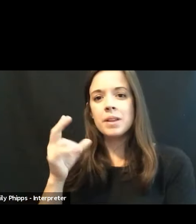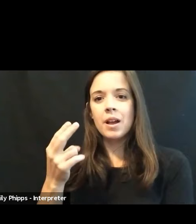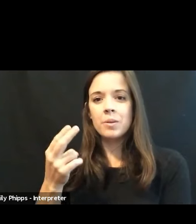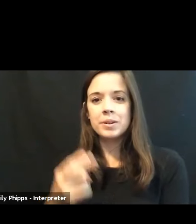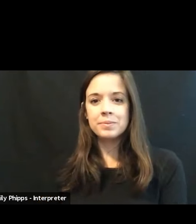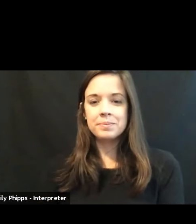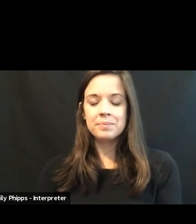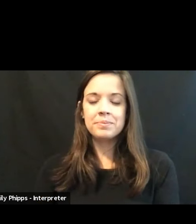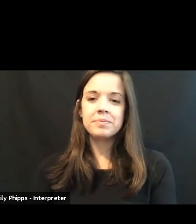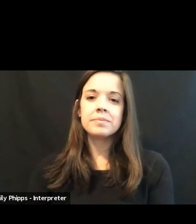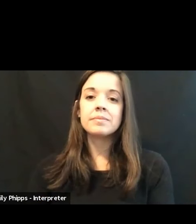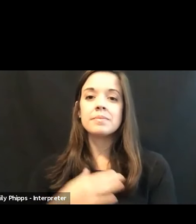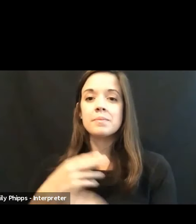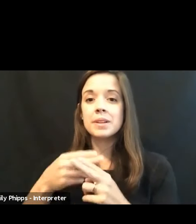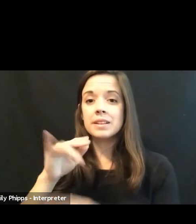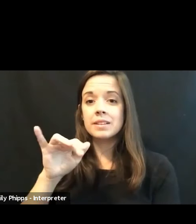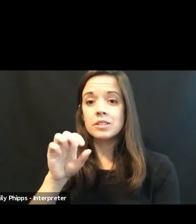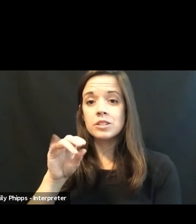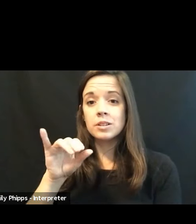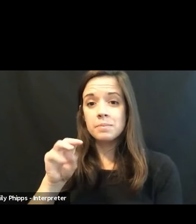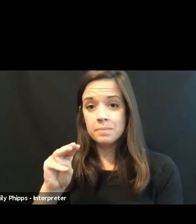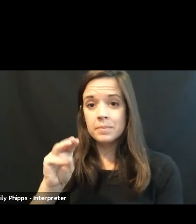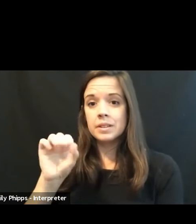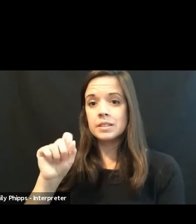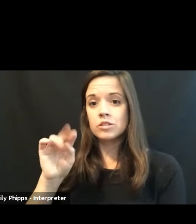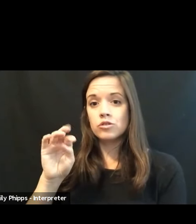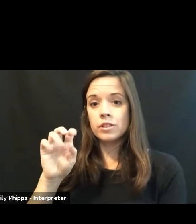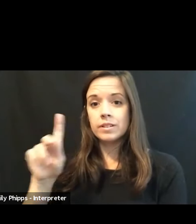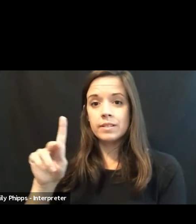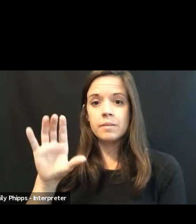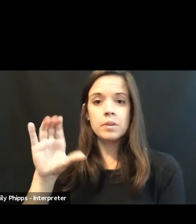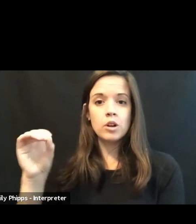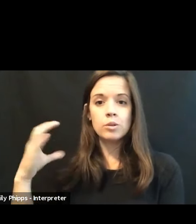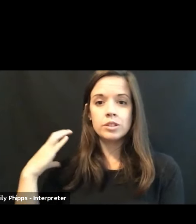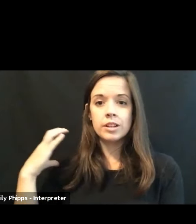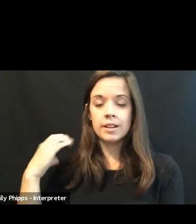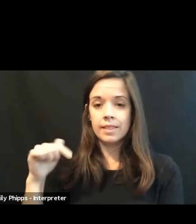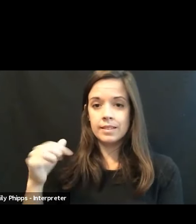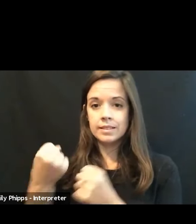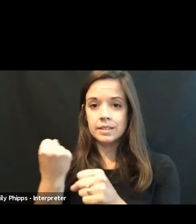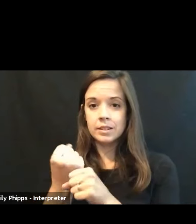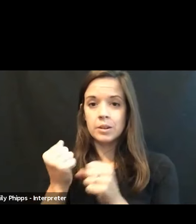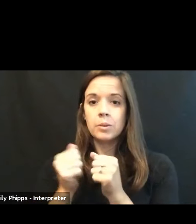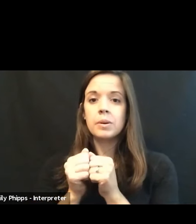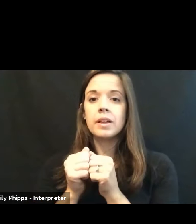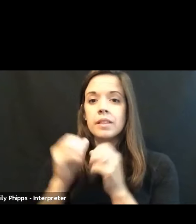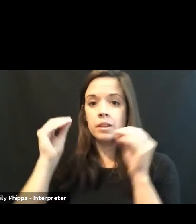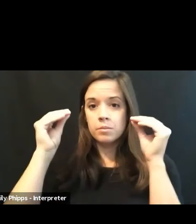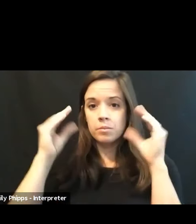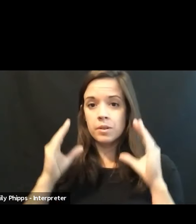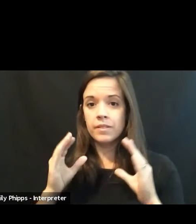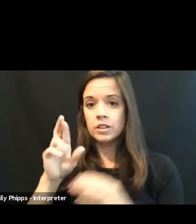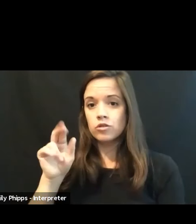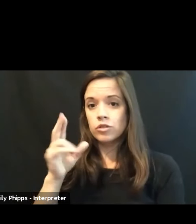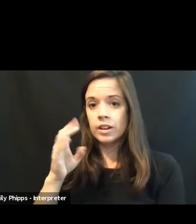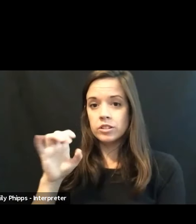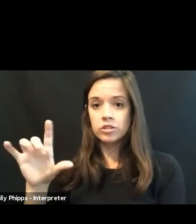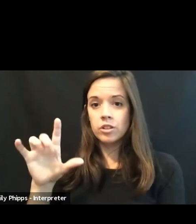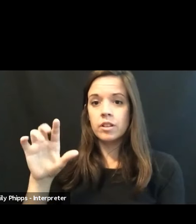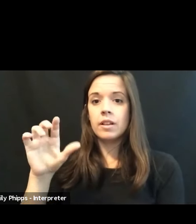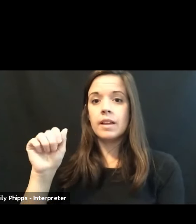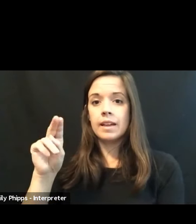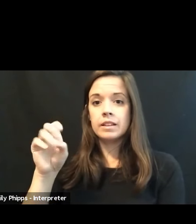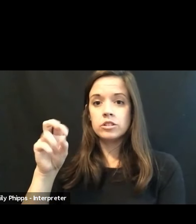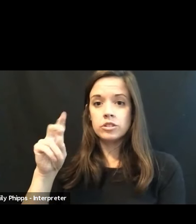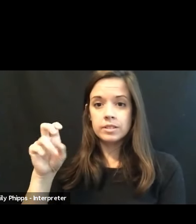My name is Jim Strick, and I'm the co-chair this year, along with Professor Rachel Anderson-Rayburn of the